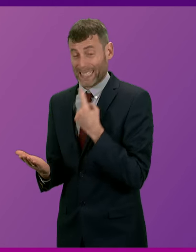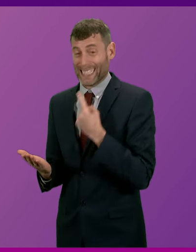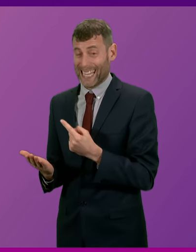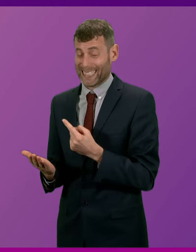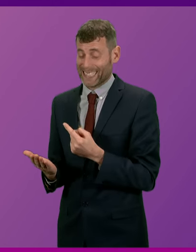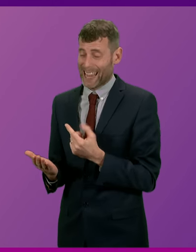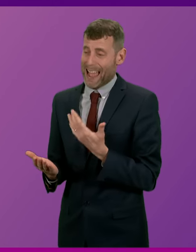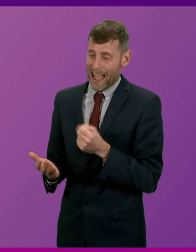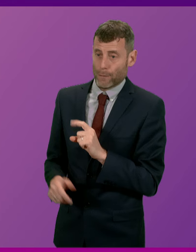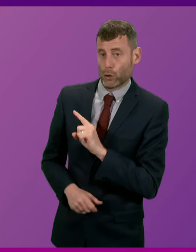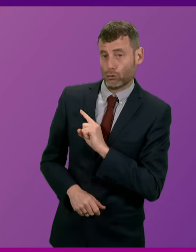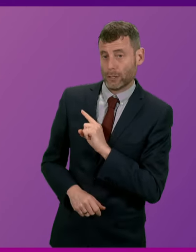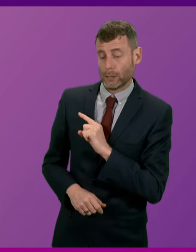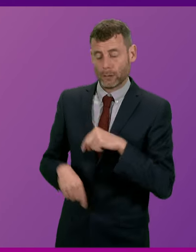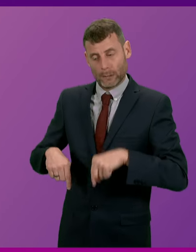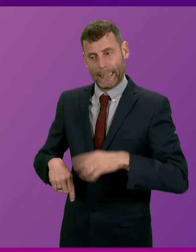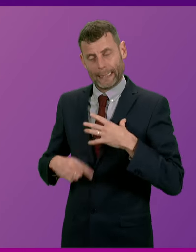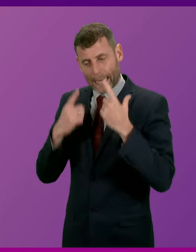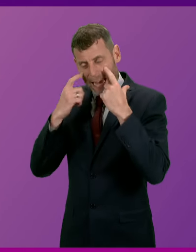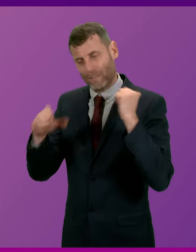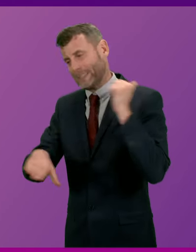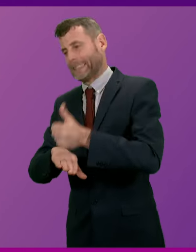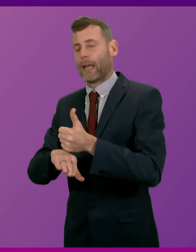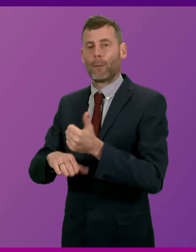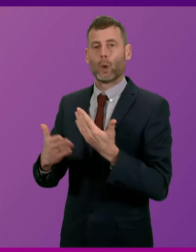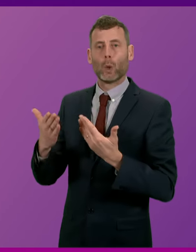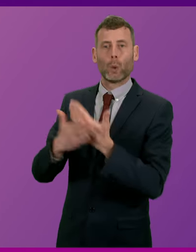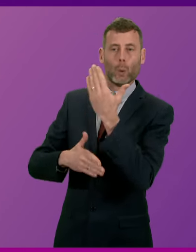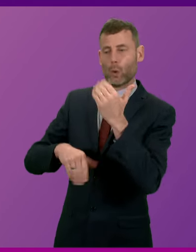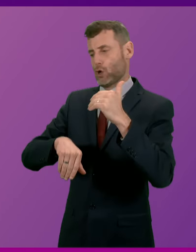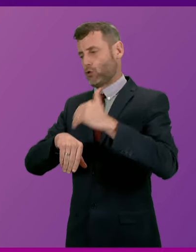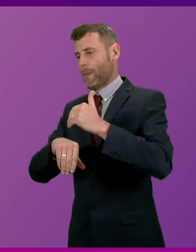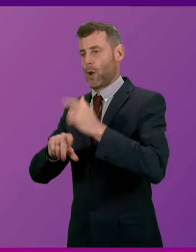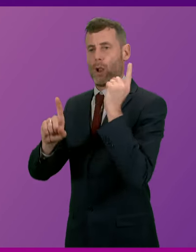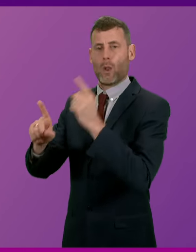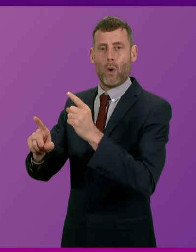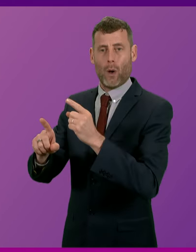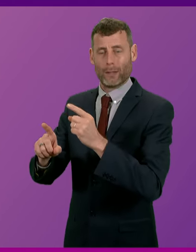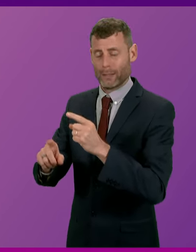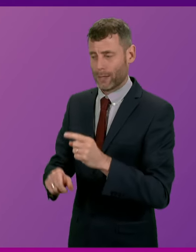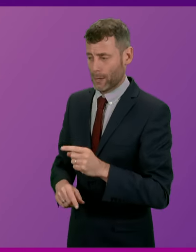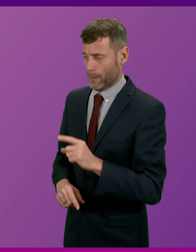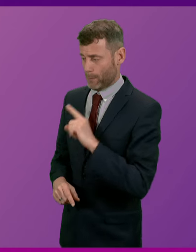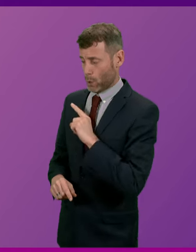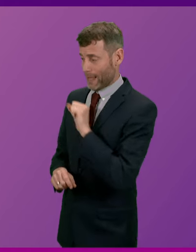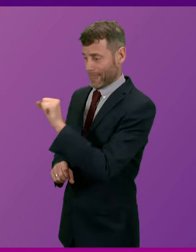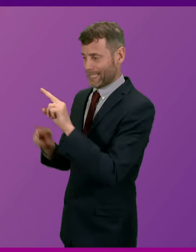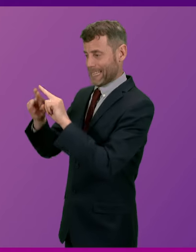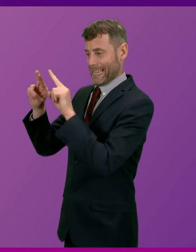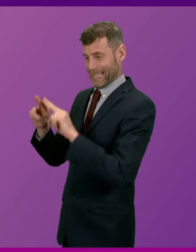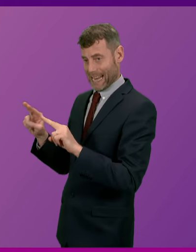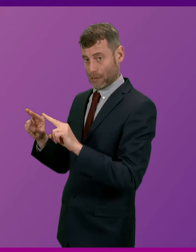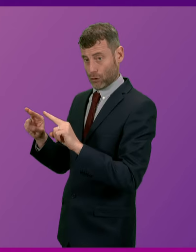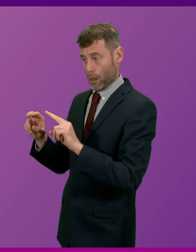there are reasons for Scotland to be cautious before simply integrating the internationally recognised definition into domestic law. I know